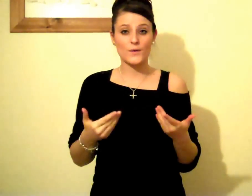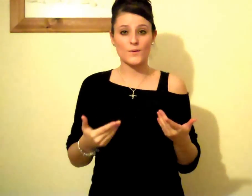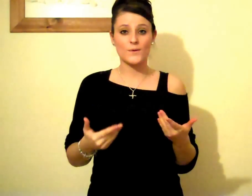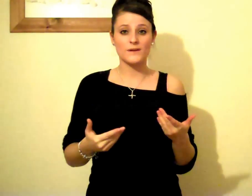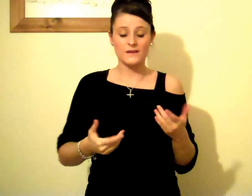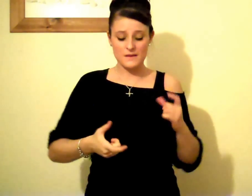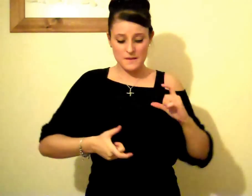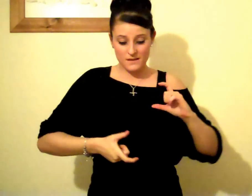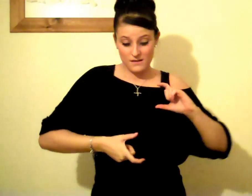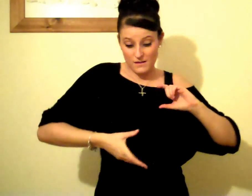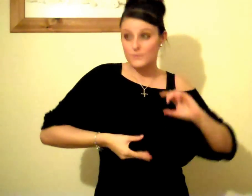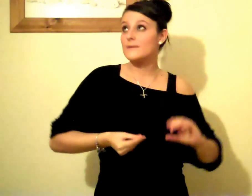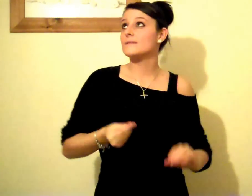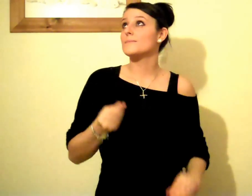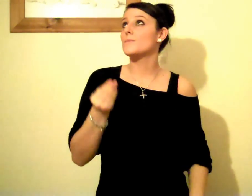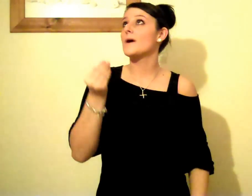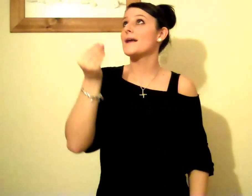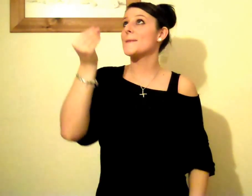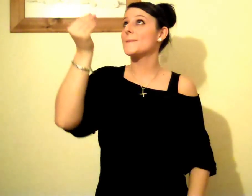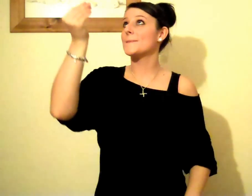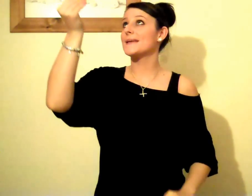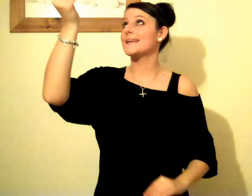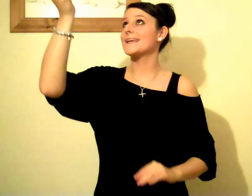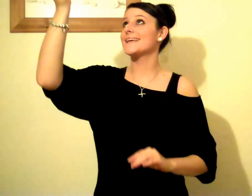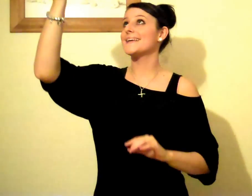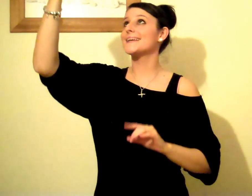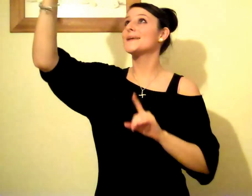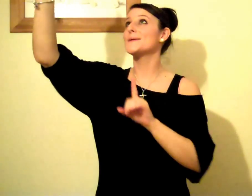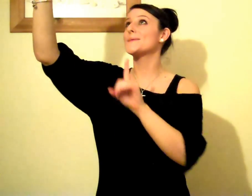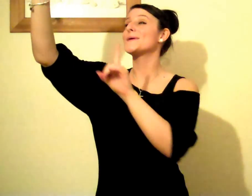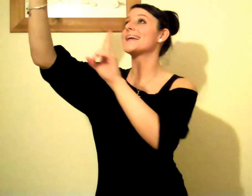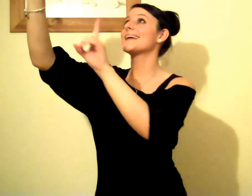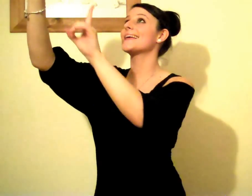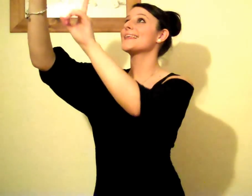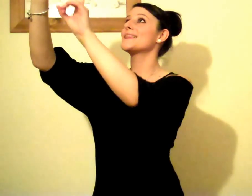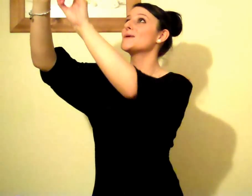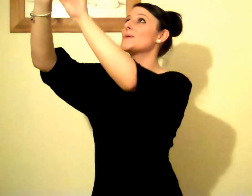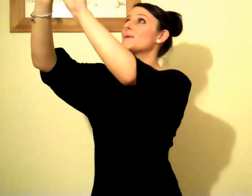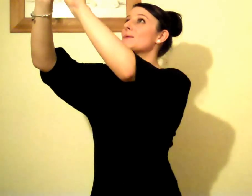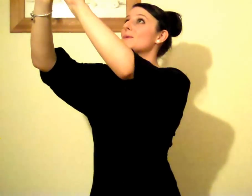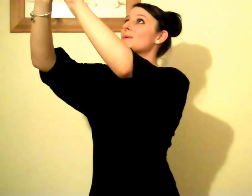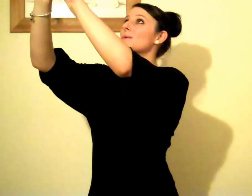This one of me With you